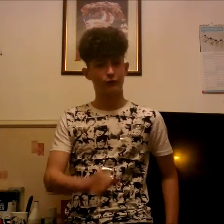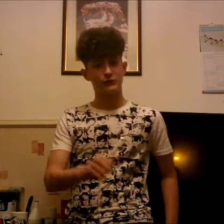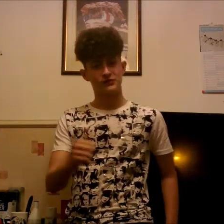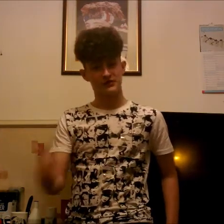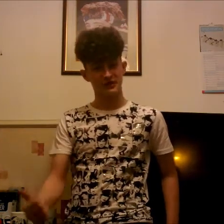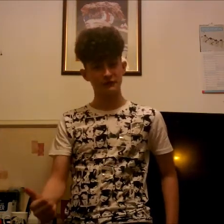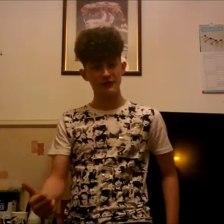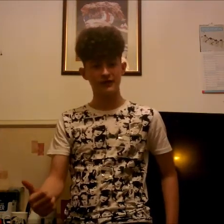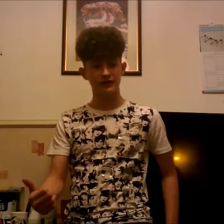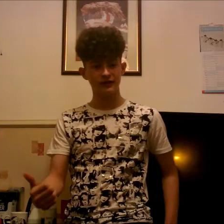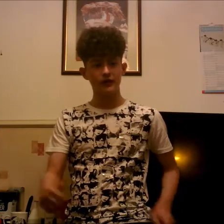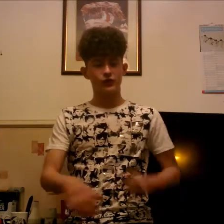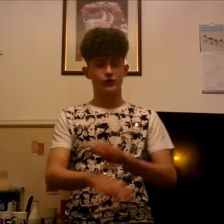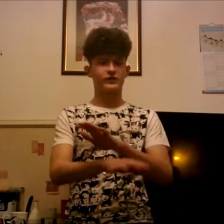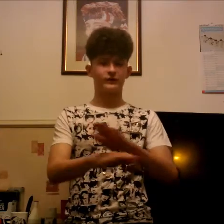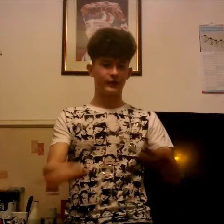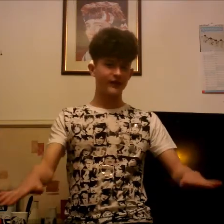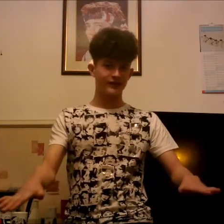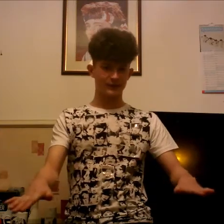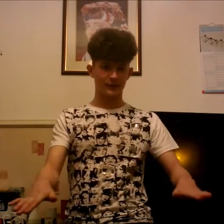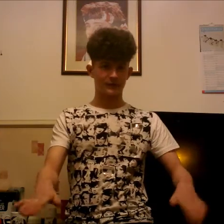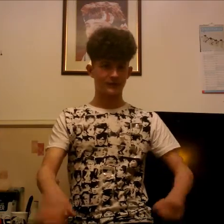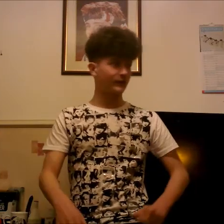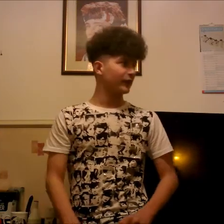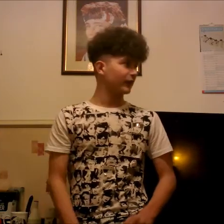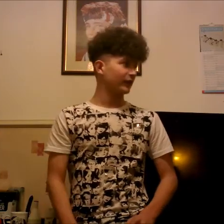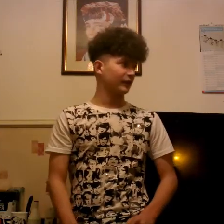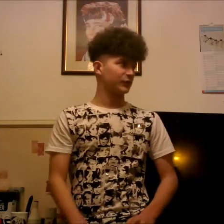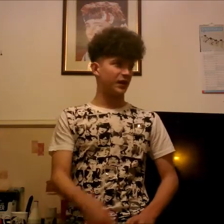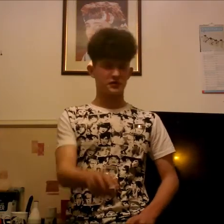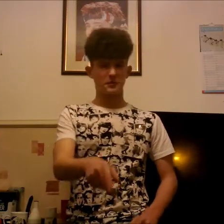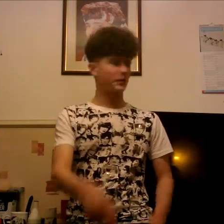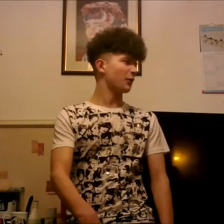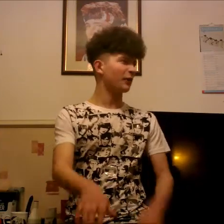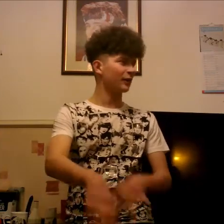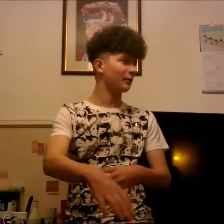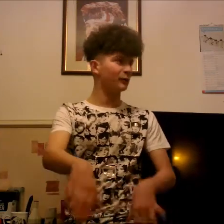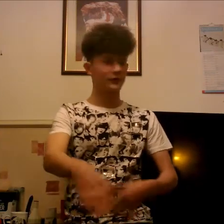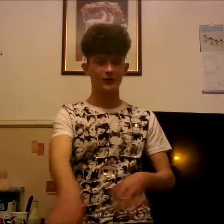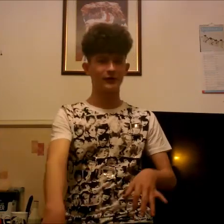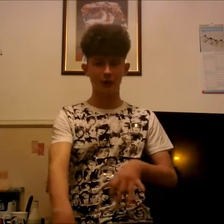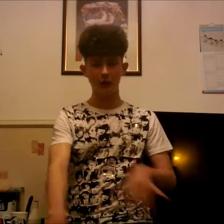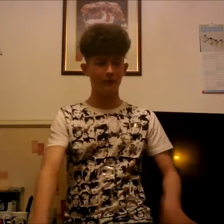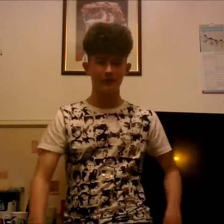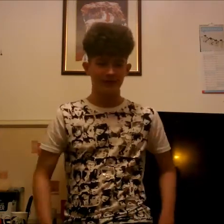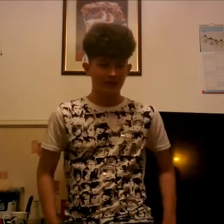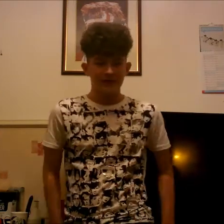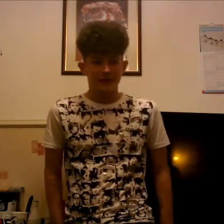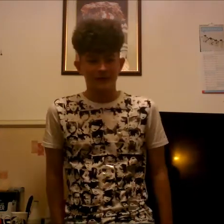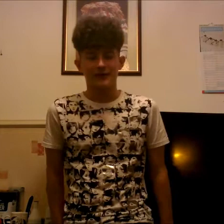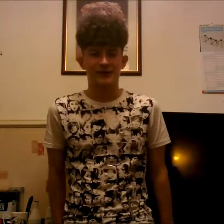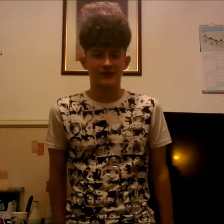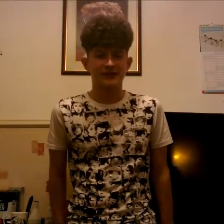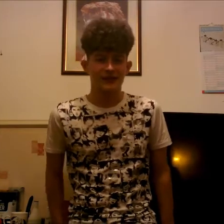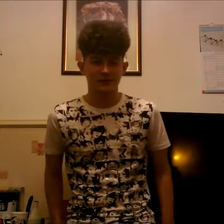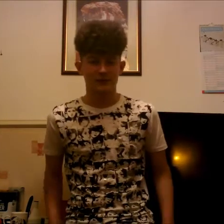2007 so let's get right into the story because these guys are going oh hurry up wolf hurry up so anyways let's get into the story